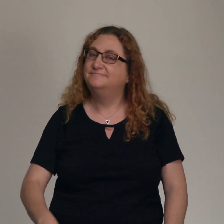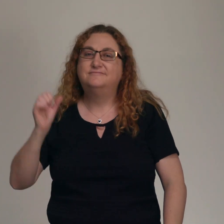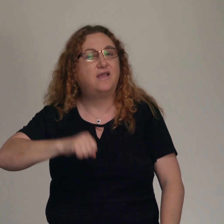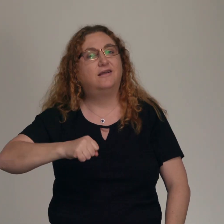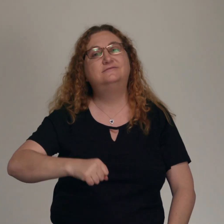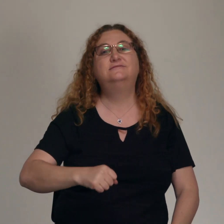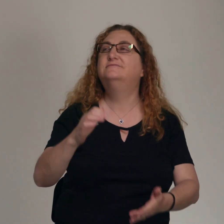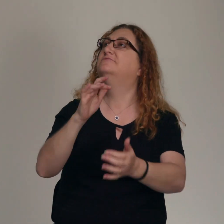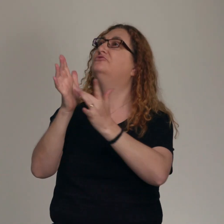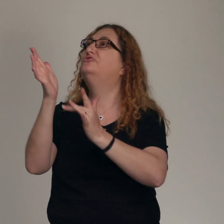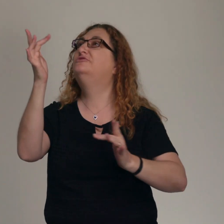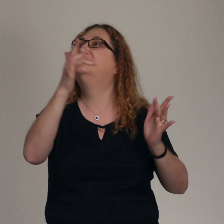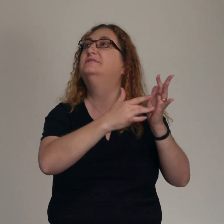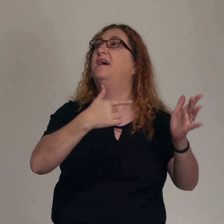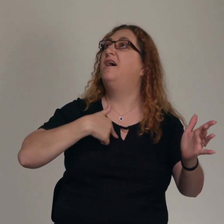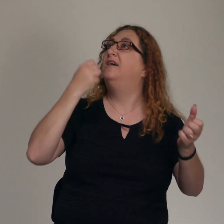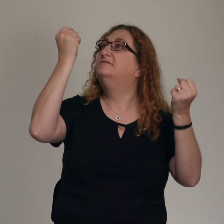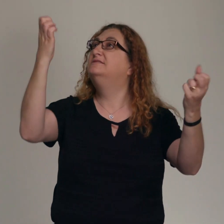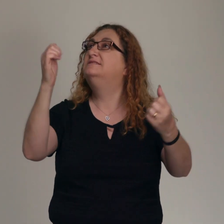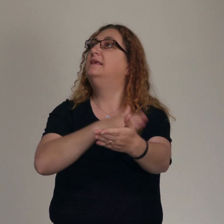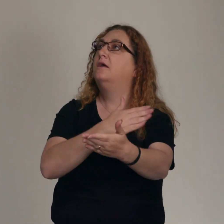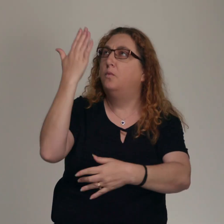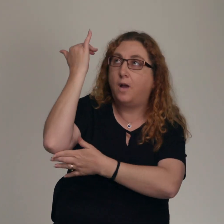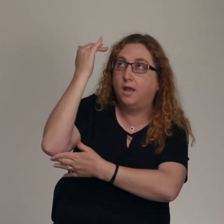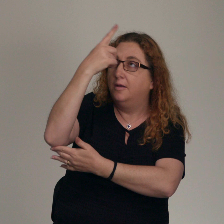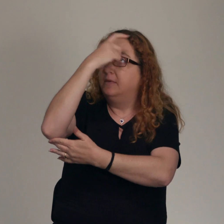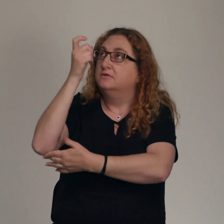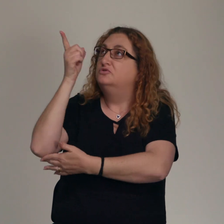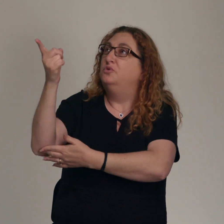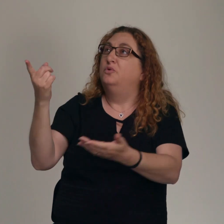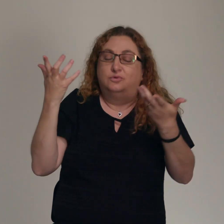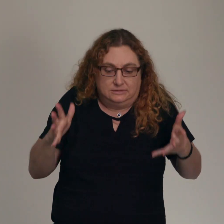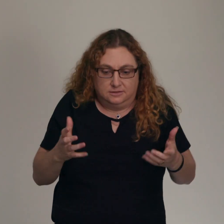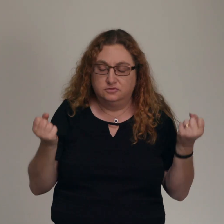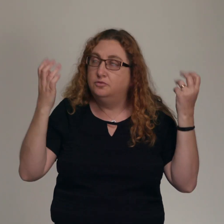Oh, Jesus I sing for All that You've done for me